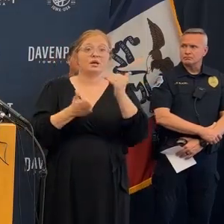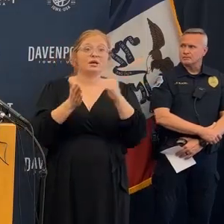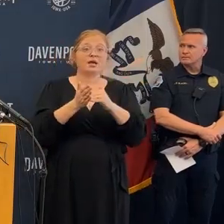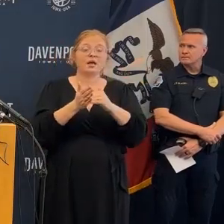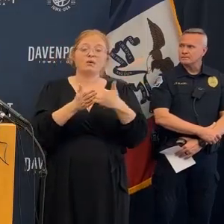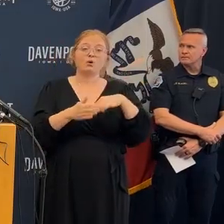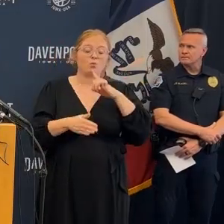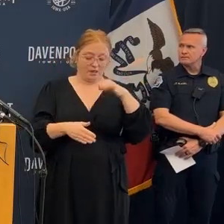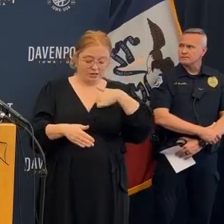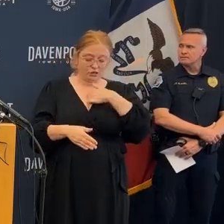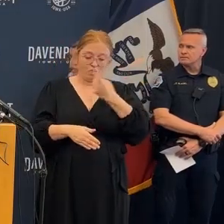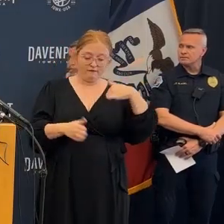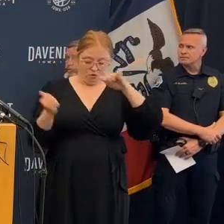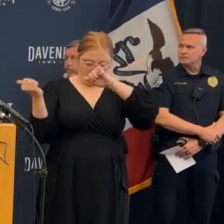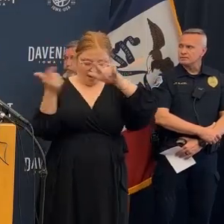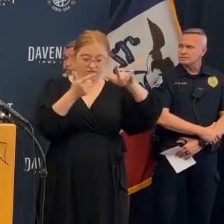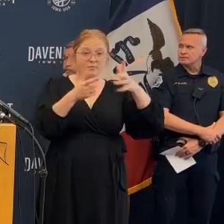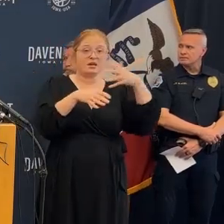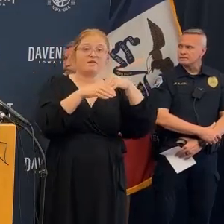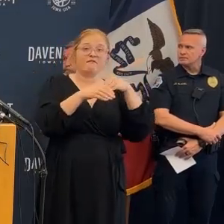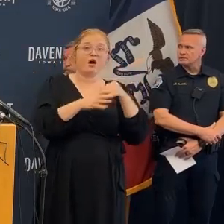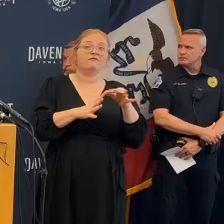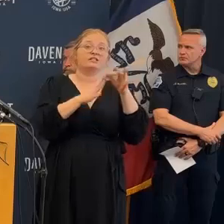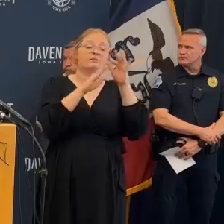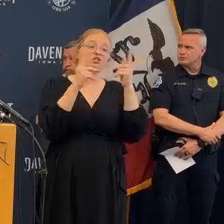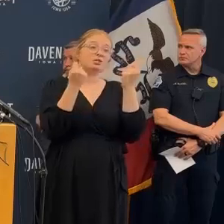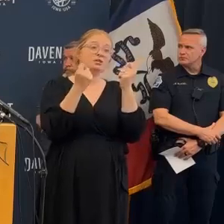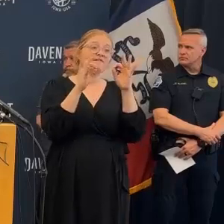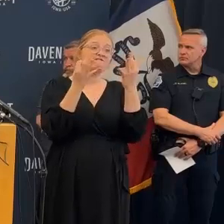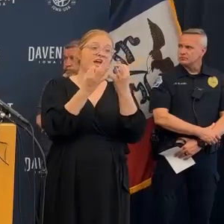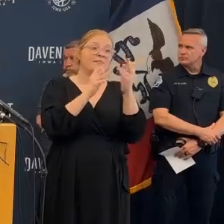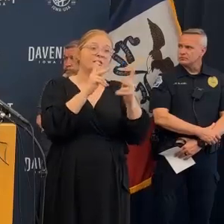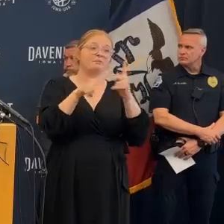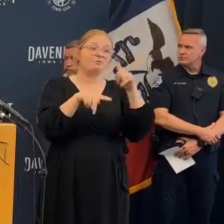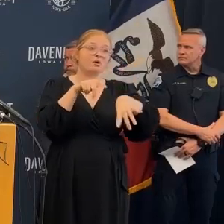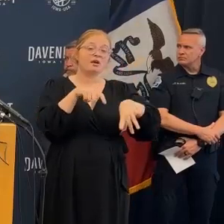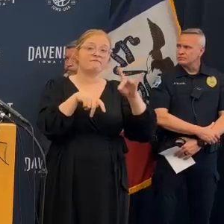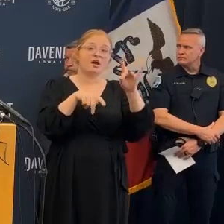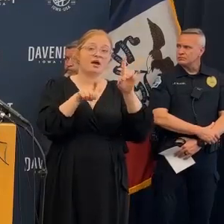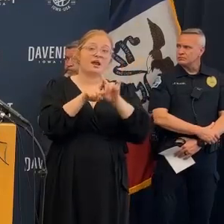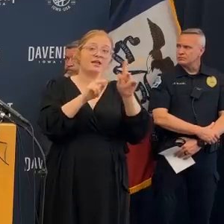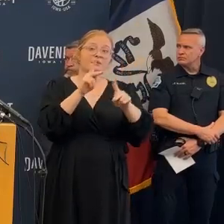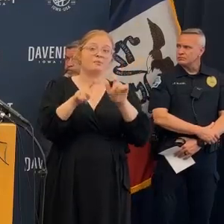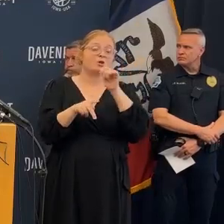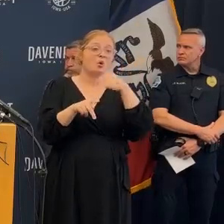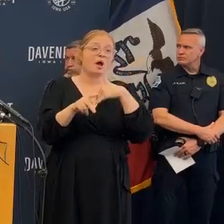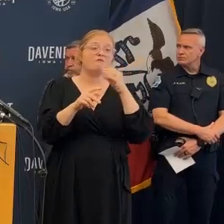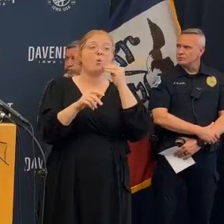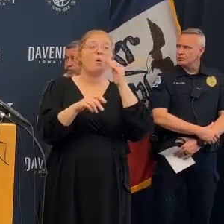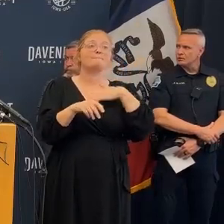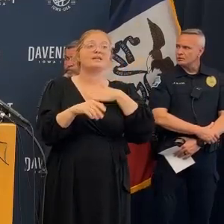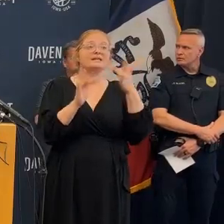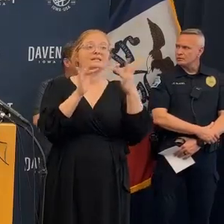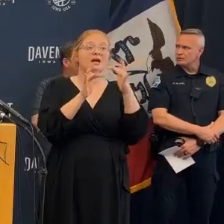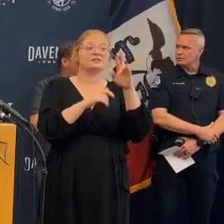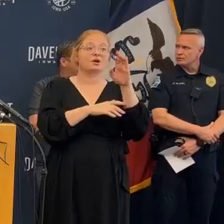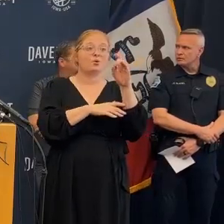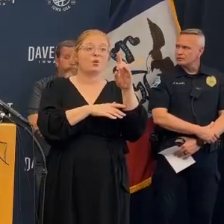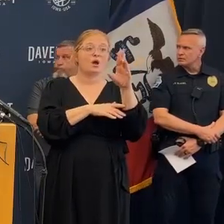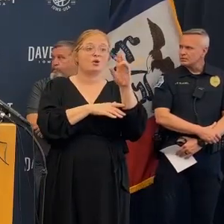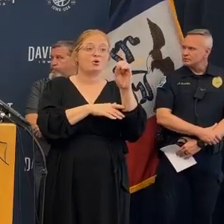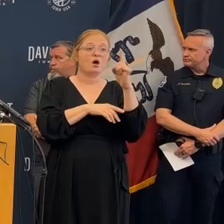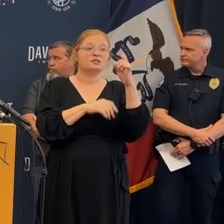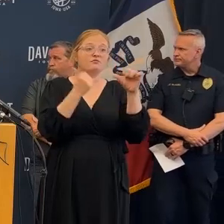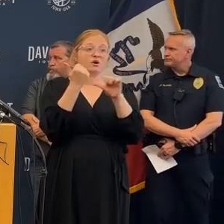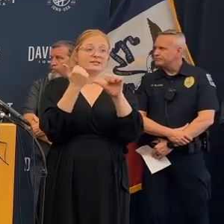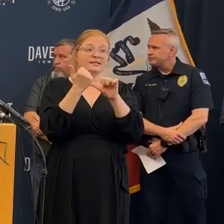yes I don't our intent I don't know Paul timelines our intent is everything we have will be given to certainly the